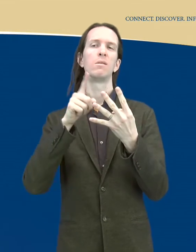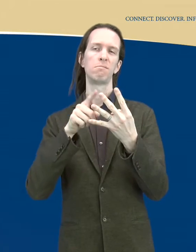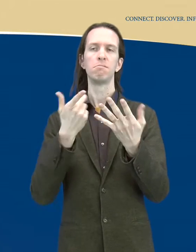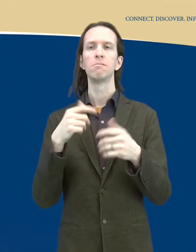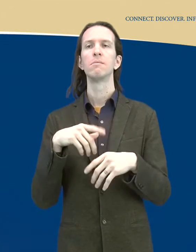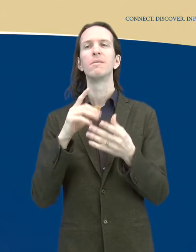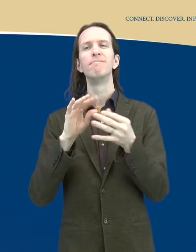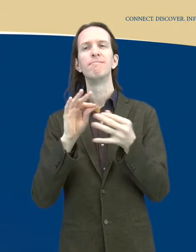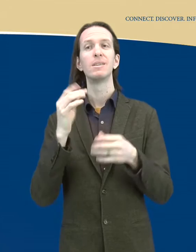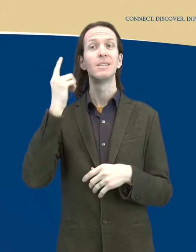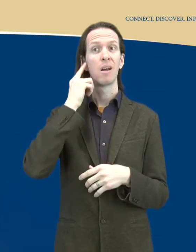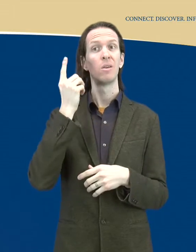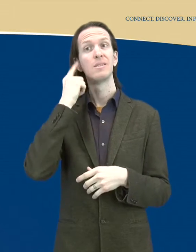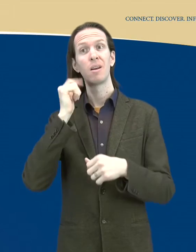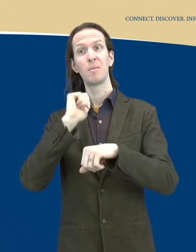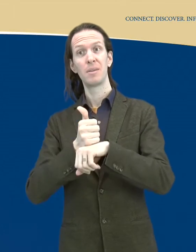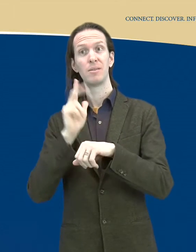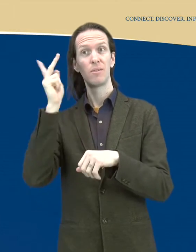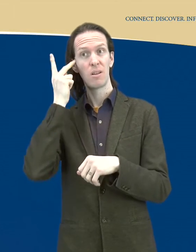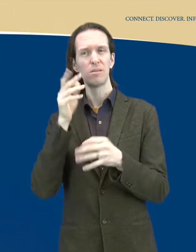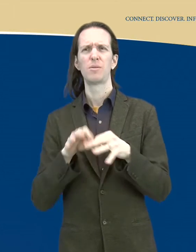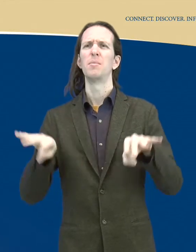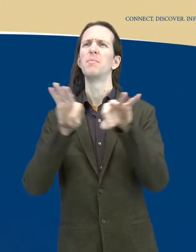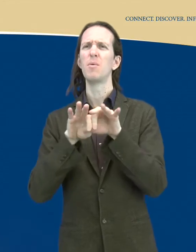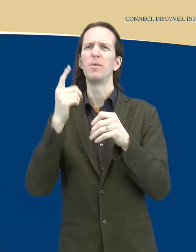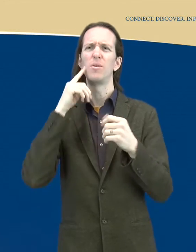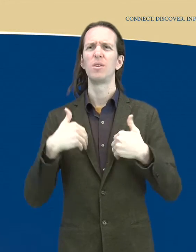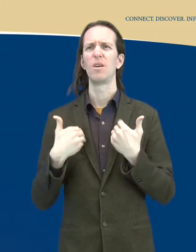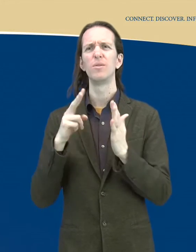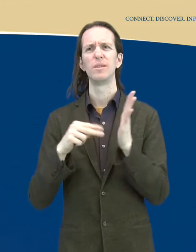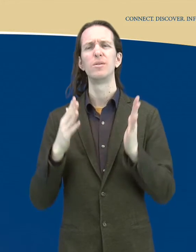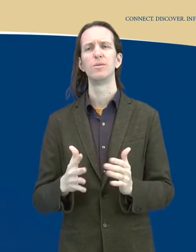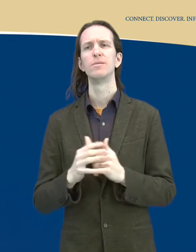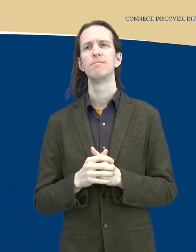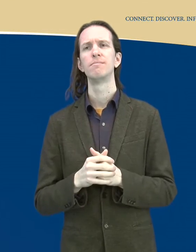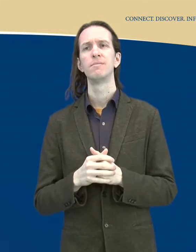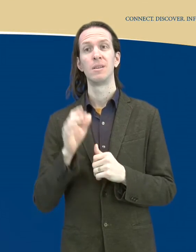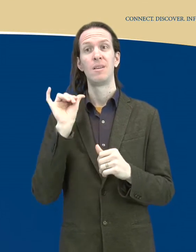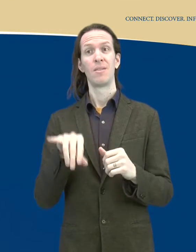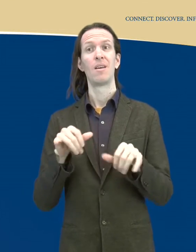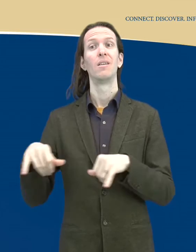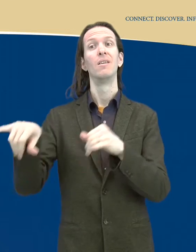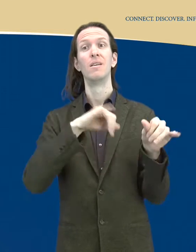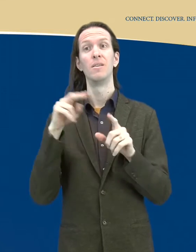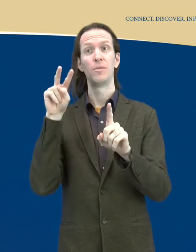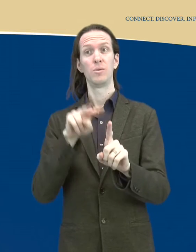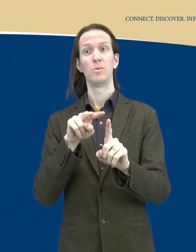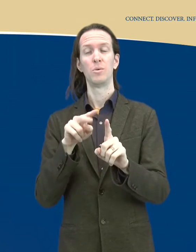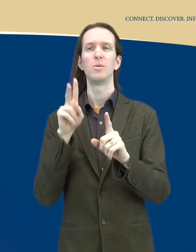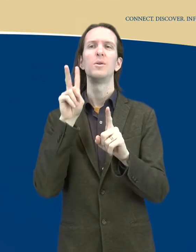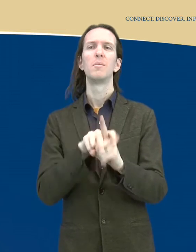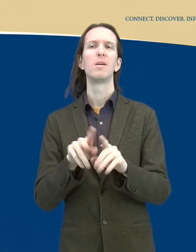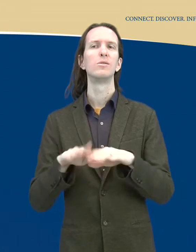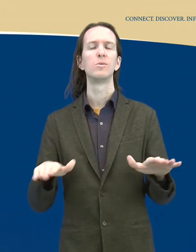sound-based phonology are critical to young readers. The child's sound to letter decoding is viewed